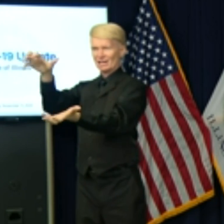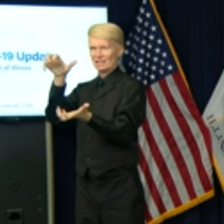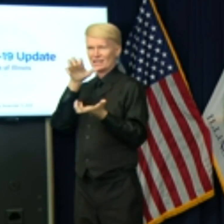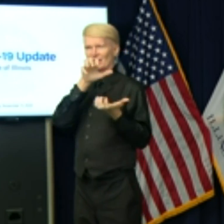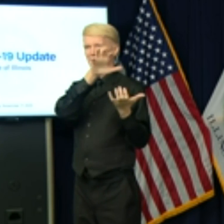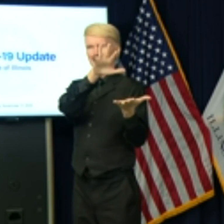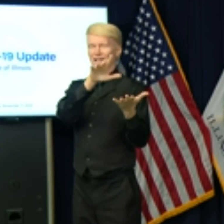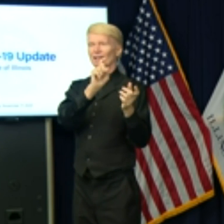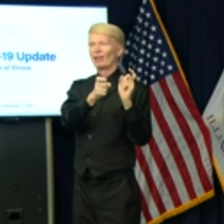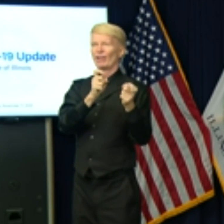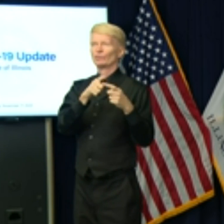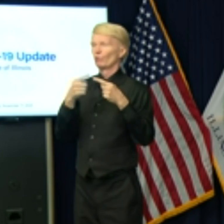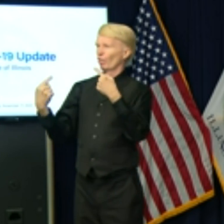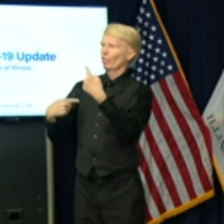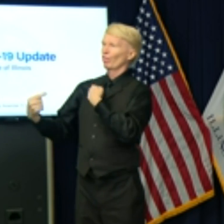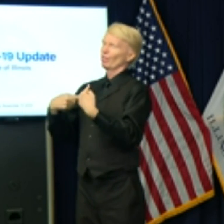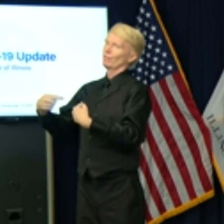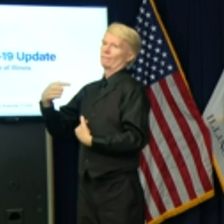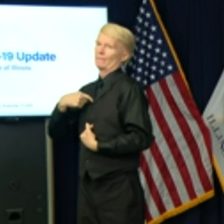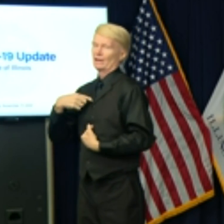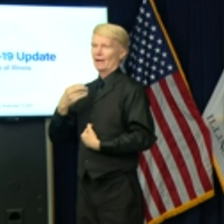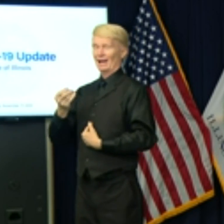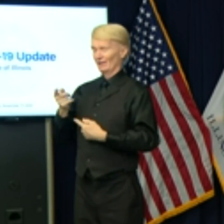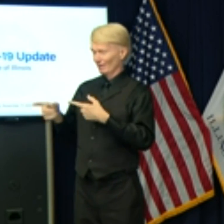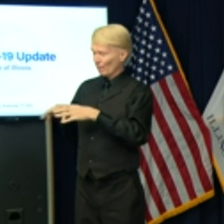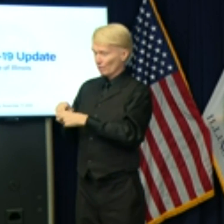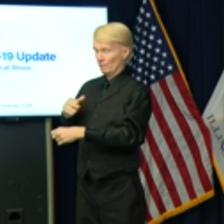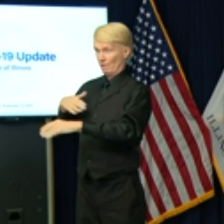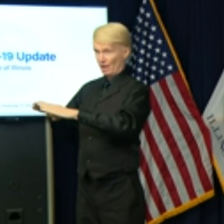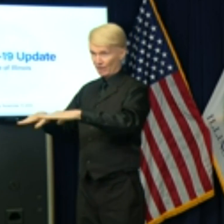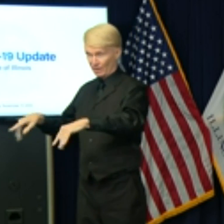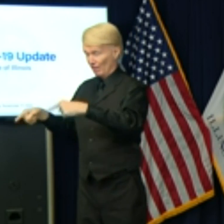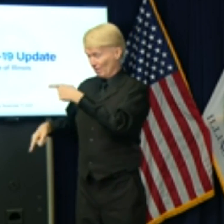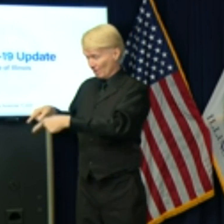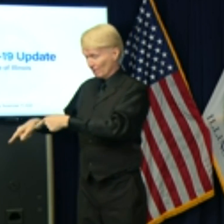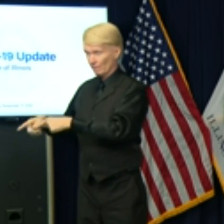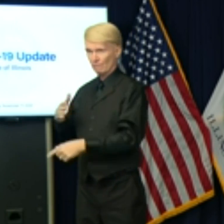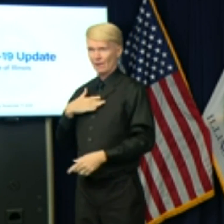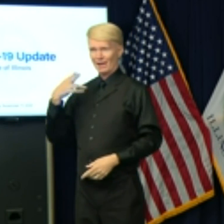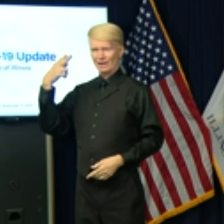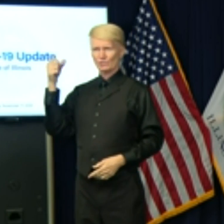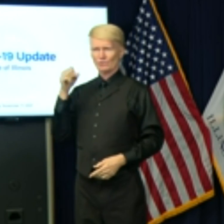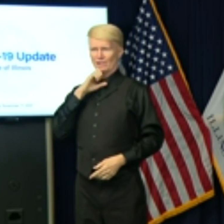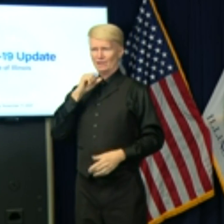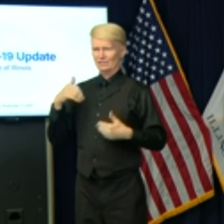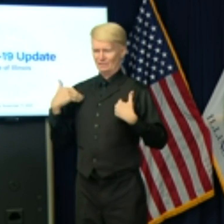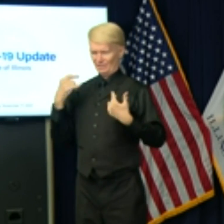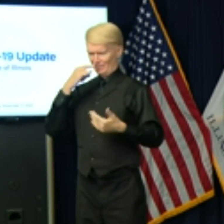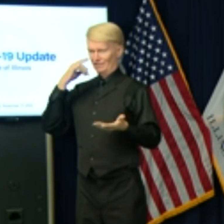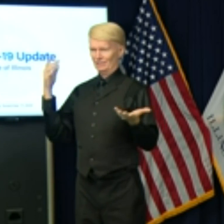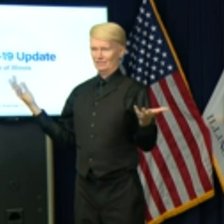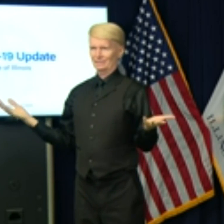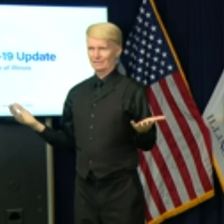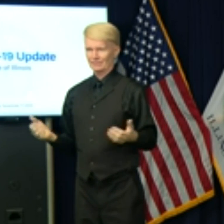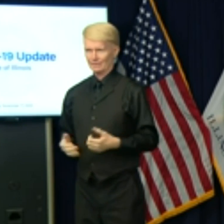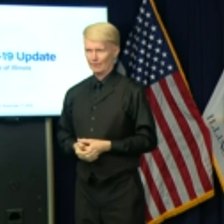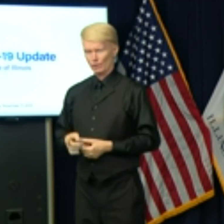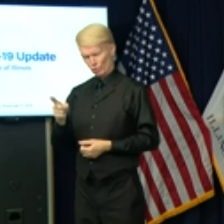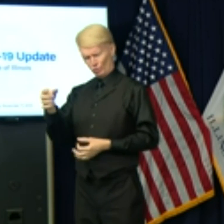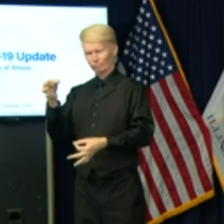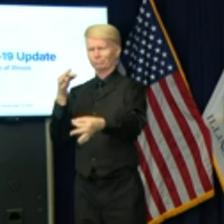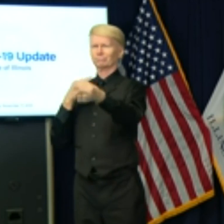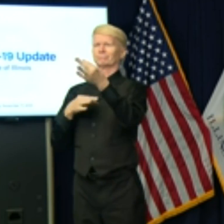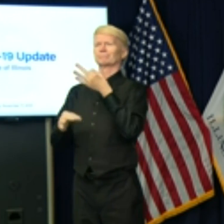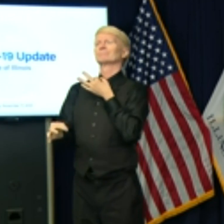Including my kids. Harassing them. My high school age kids. Put yourself in the shoes